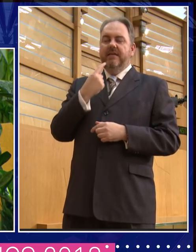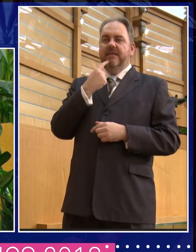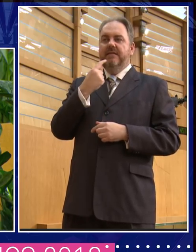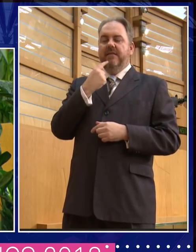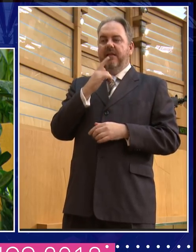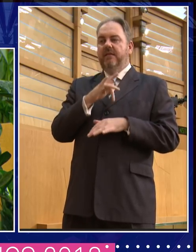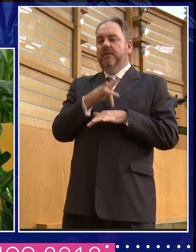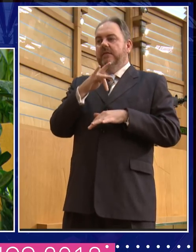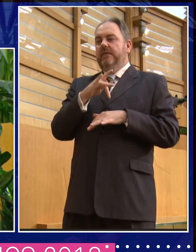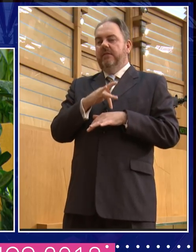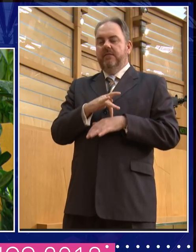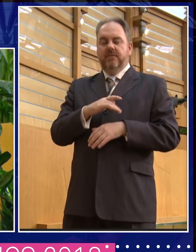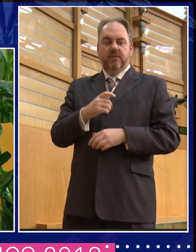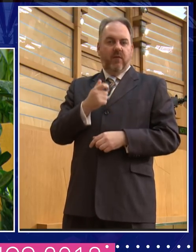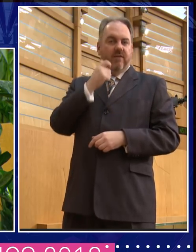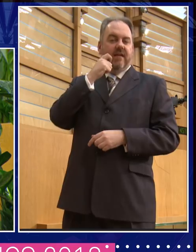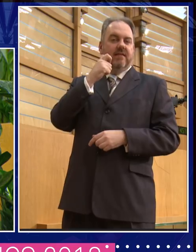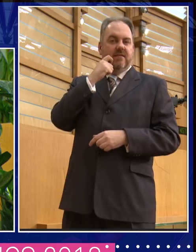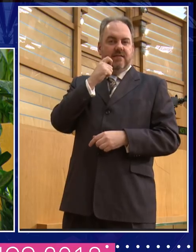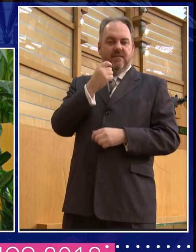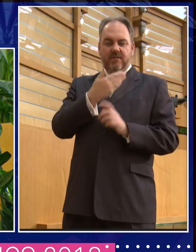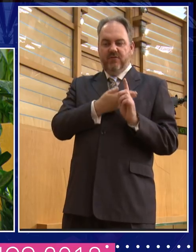Now, um, I don't think it's entirely invented.